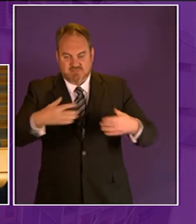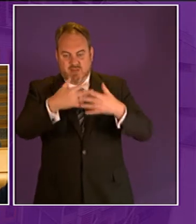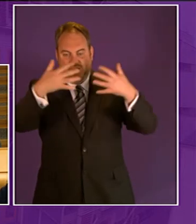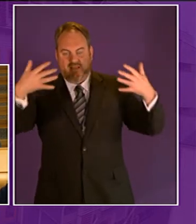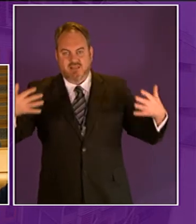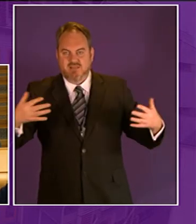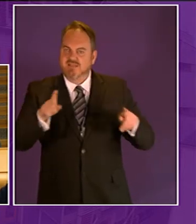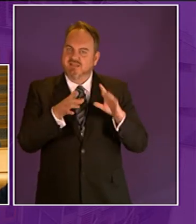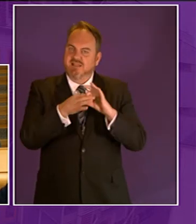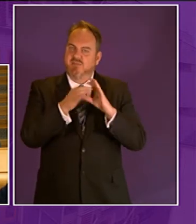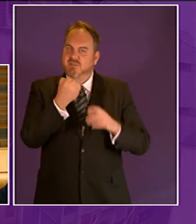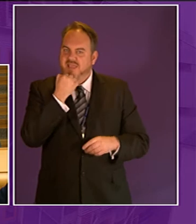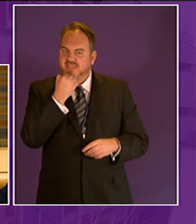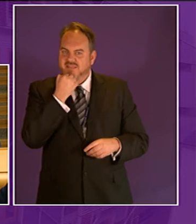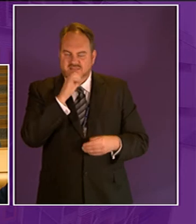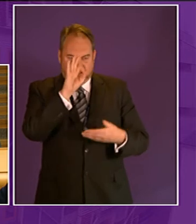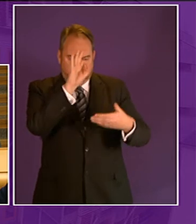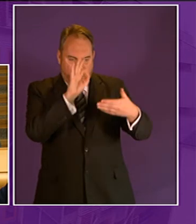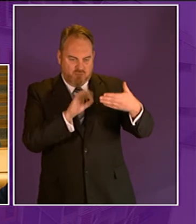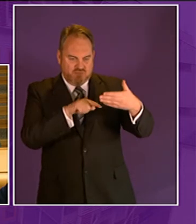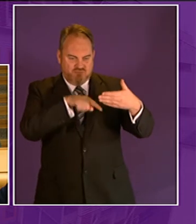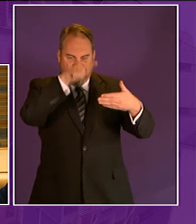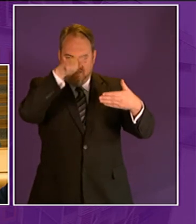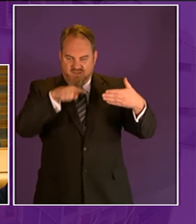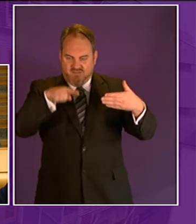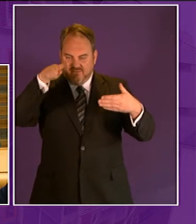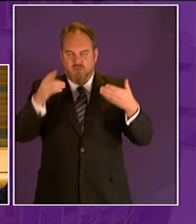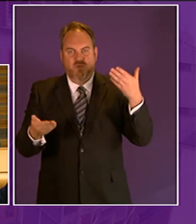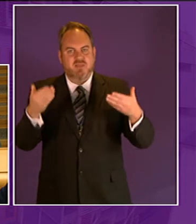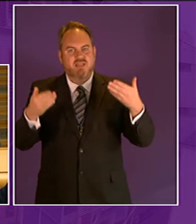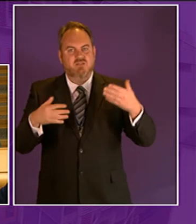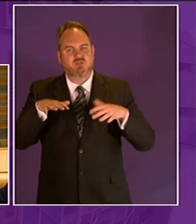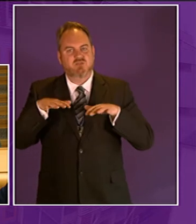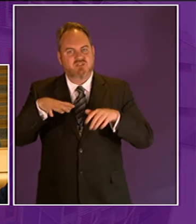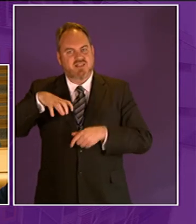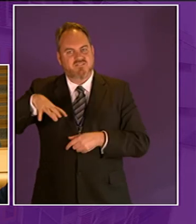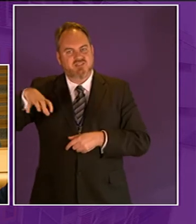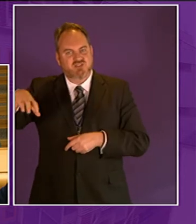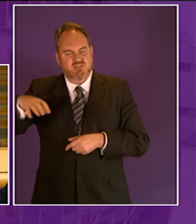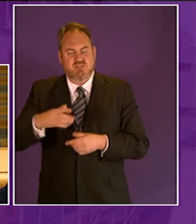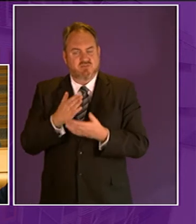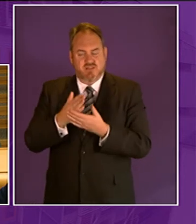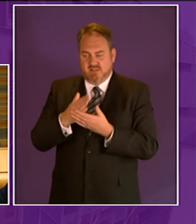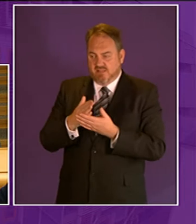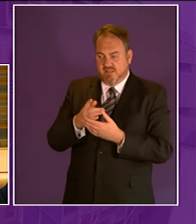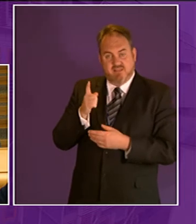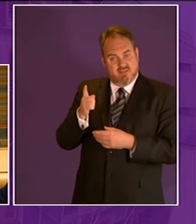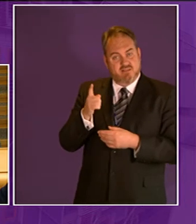graph which is maths and this is on top of ecology and marine biology and the same sort of story happens for the RSPB with